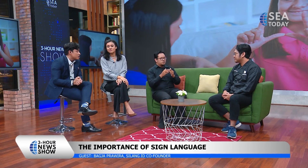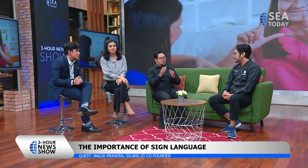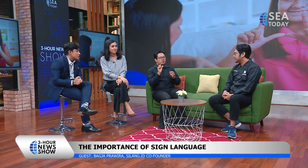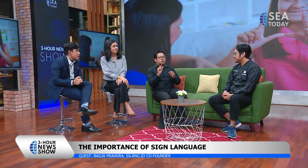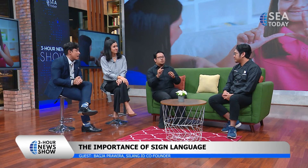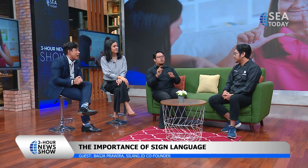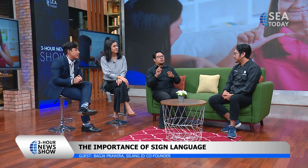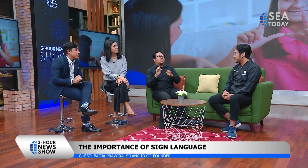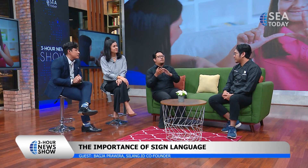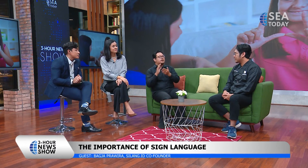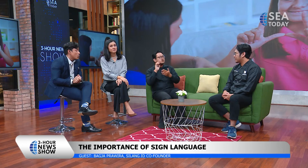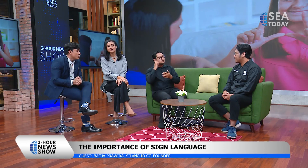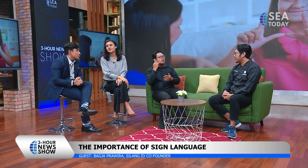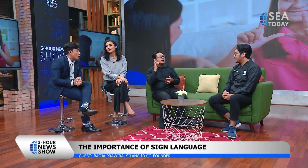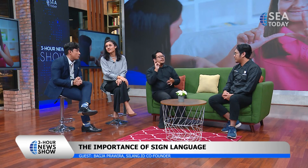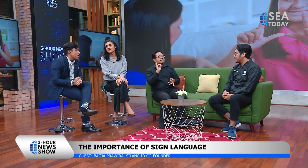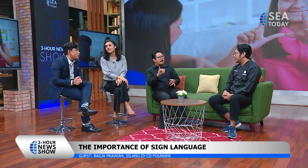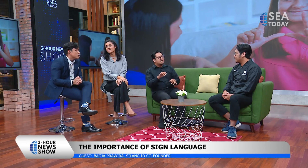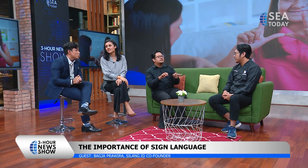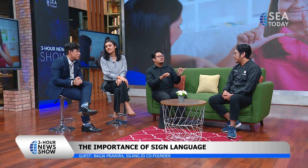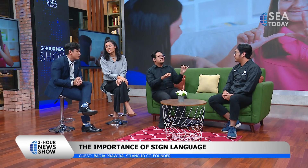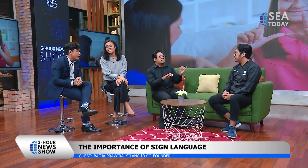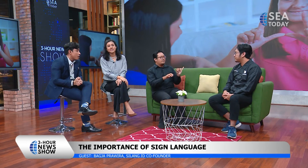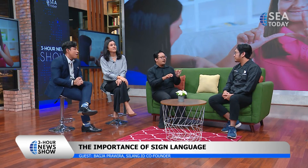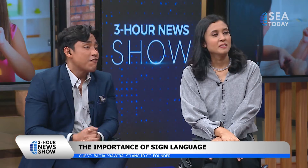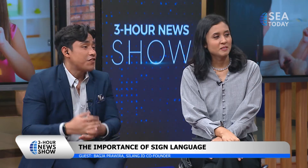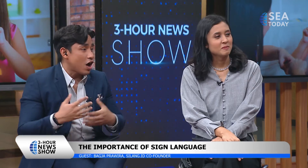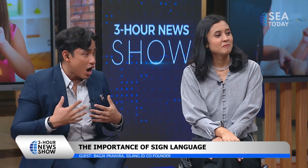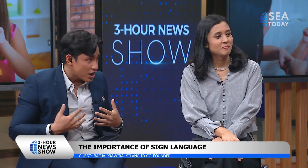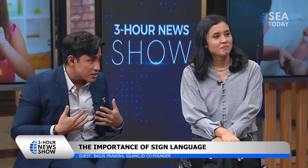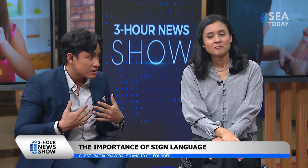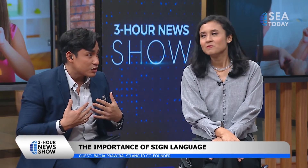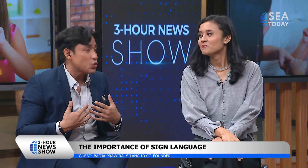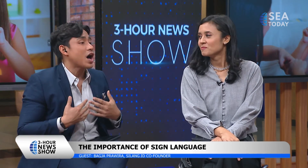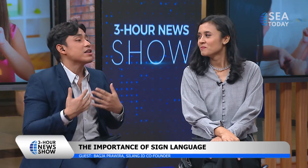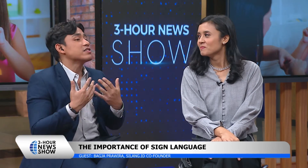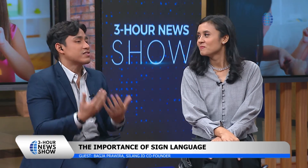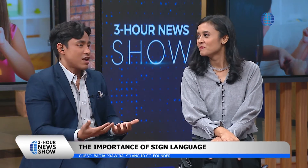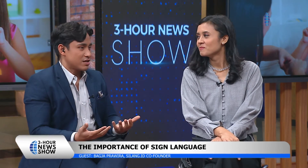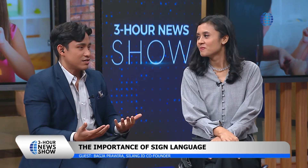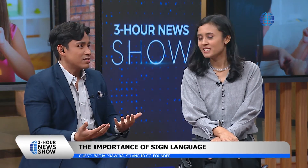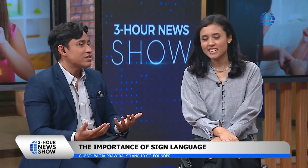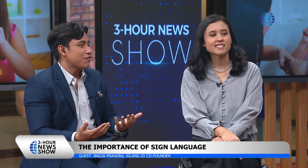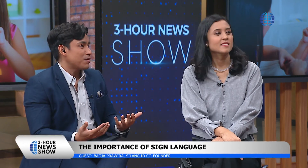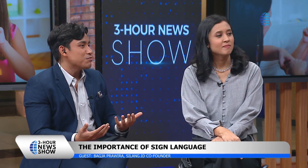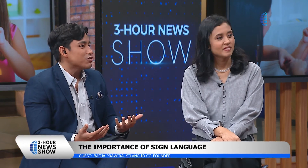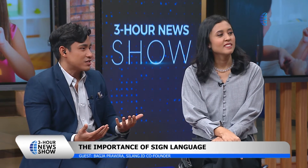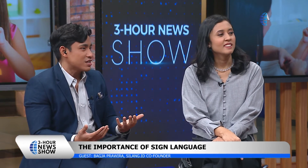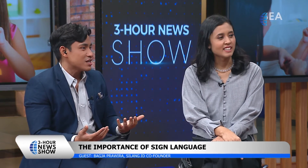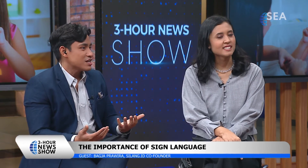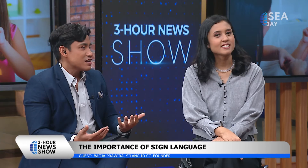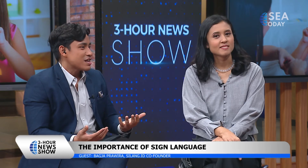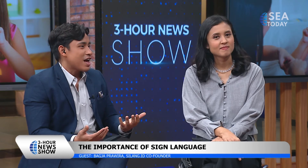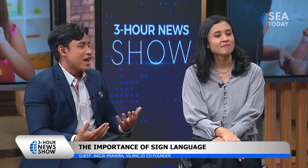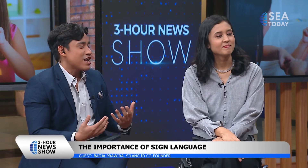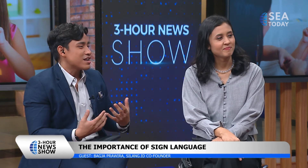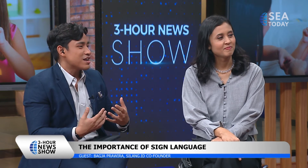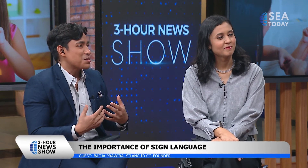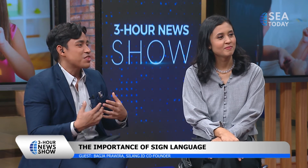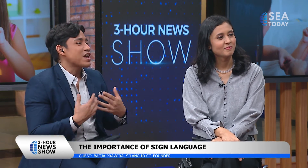and it is also very useful for us to understand the deaf community yes and thank